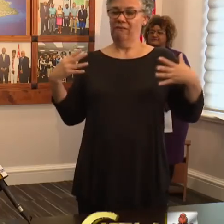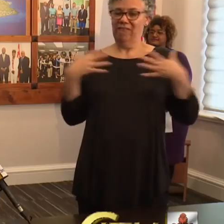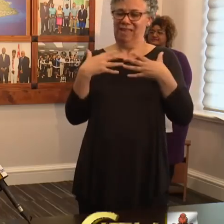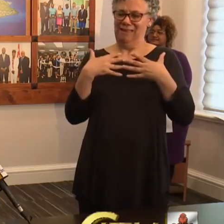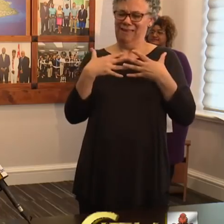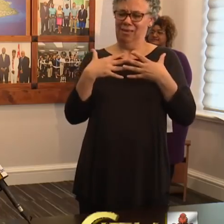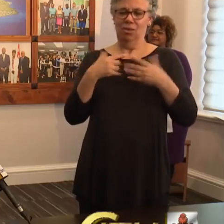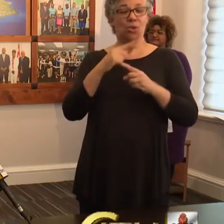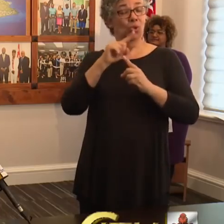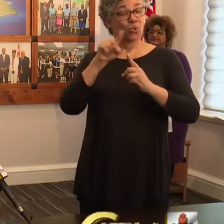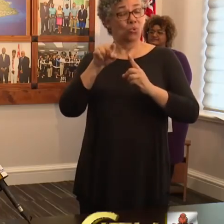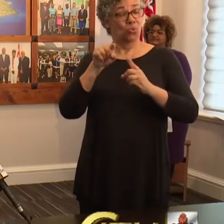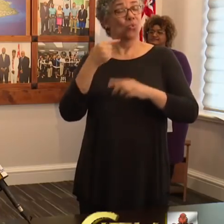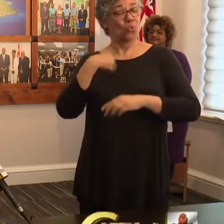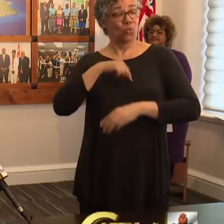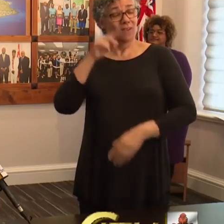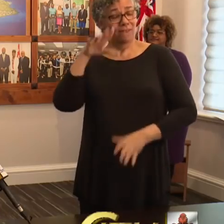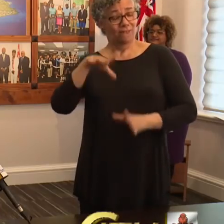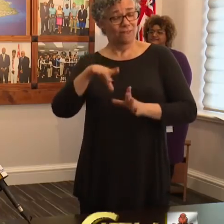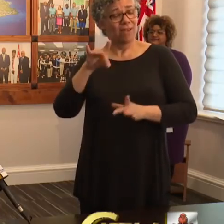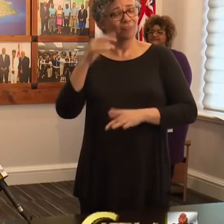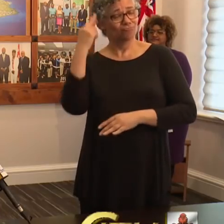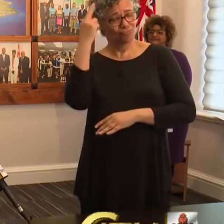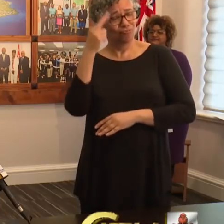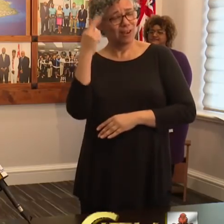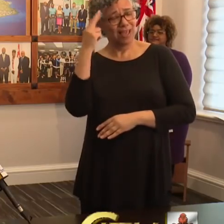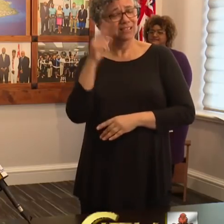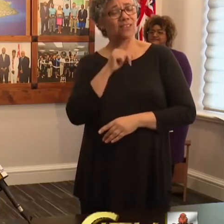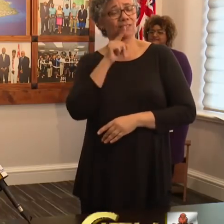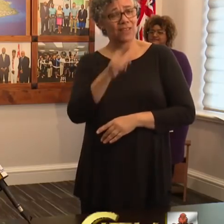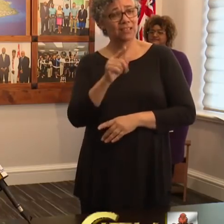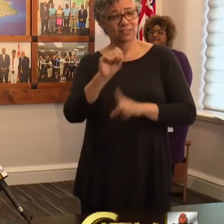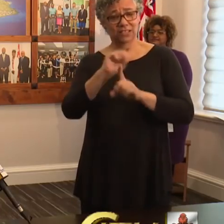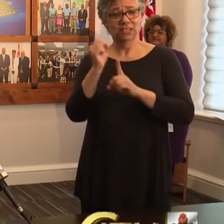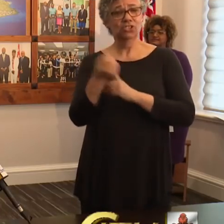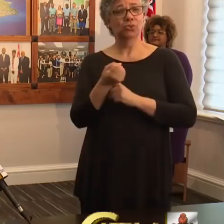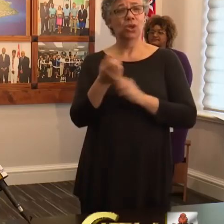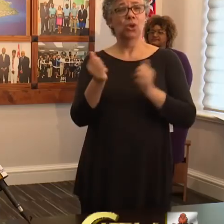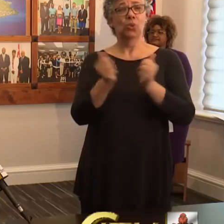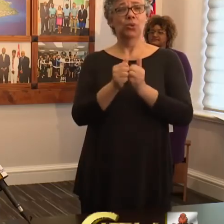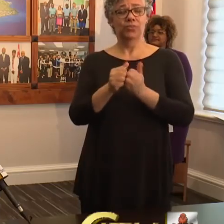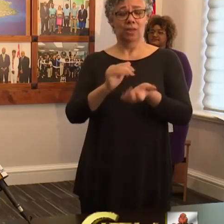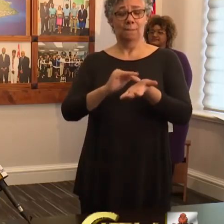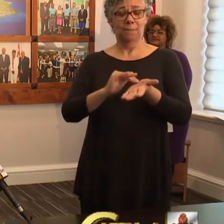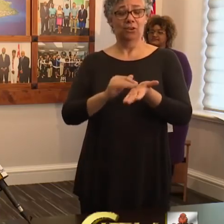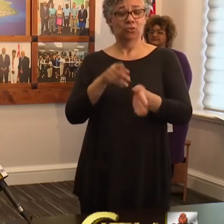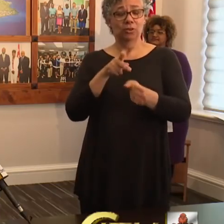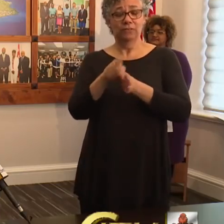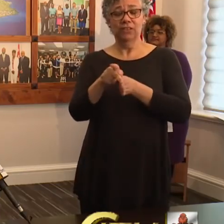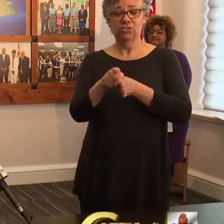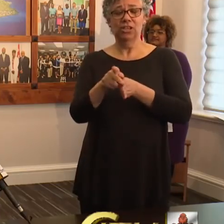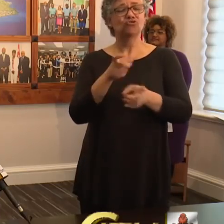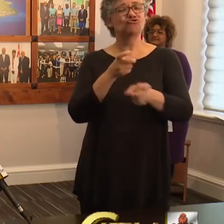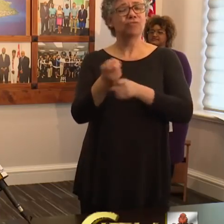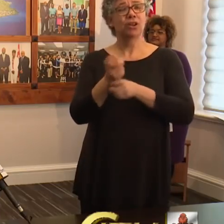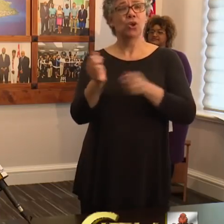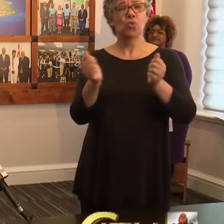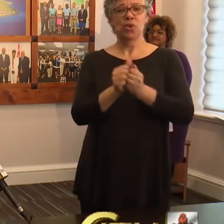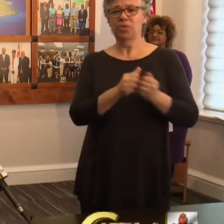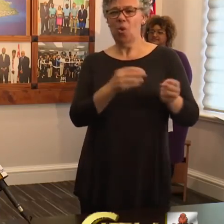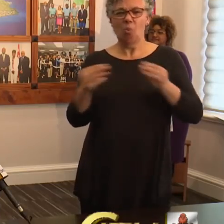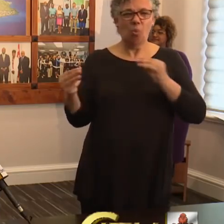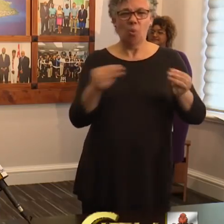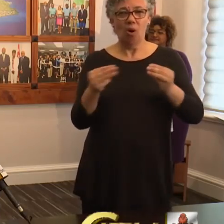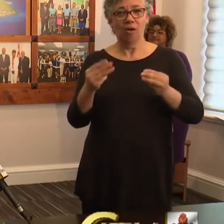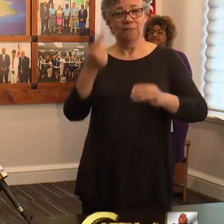recognized the cold hard facts of this situation and with the advice of our medical professionals have treated this as a war for the